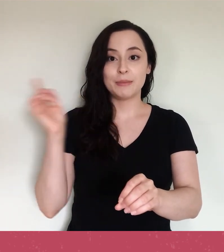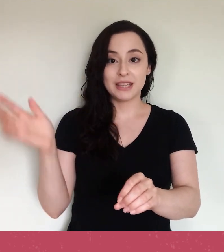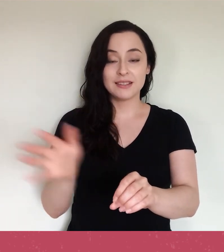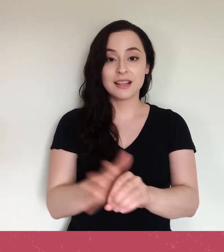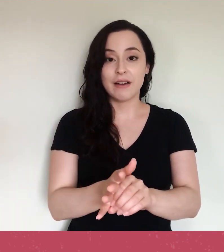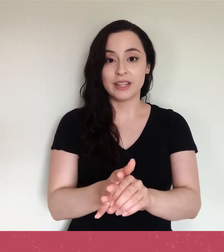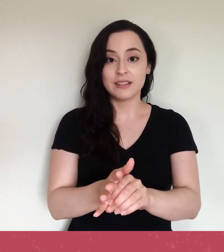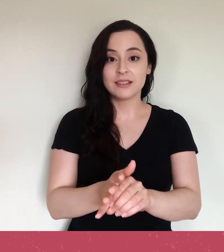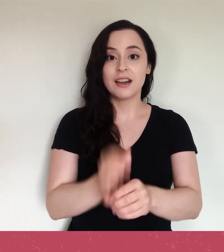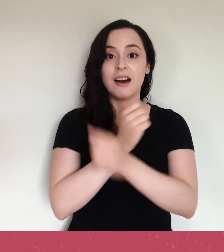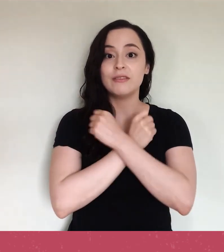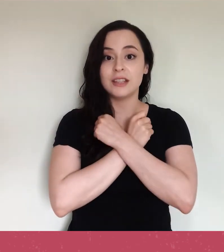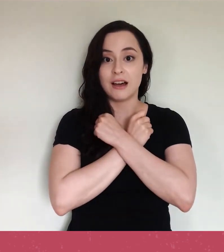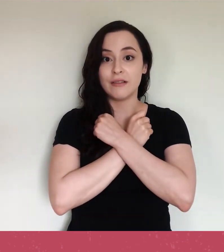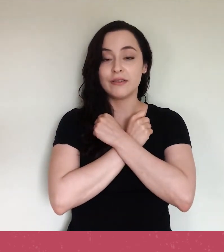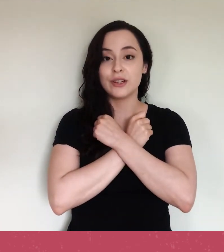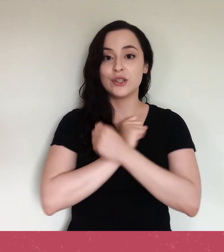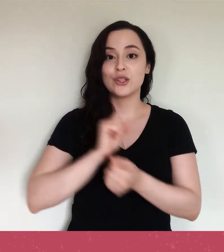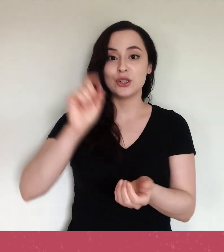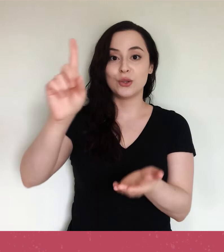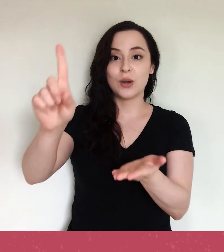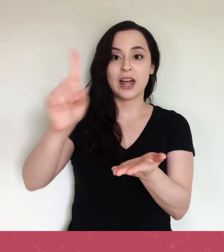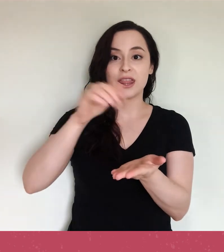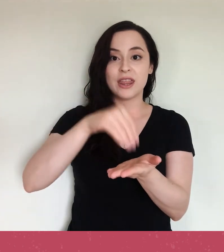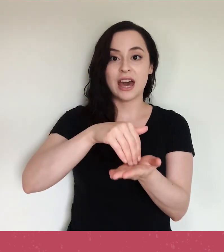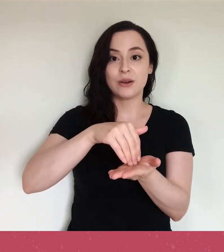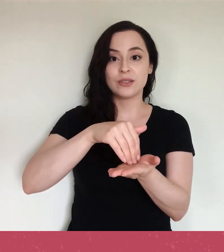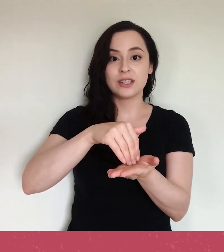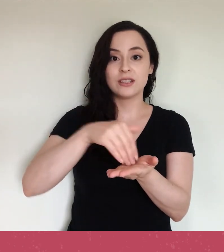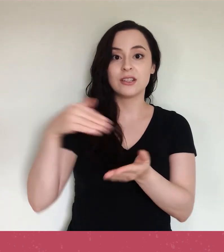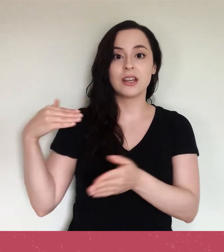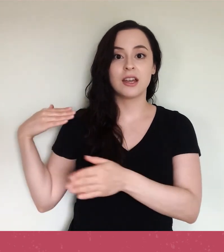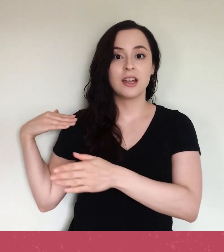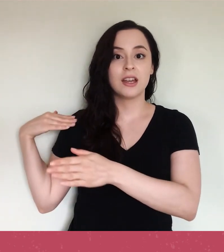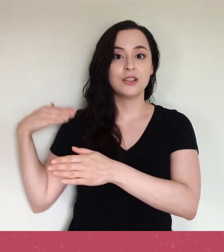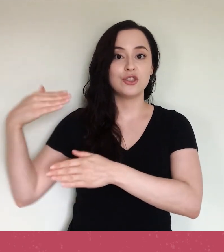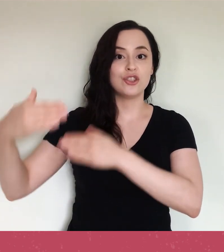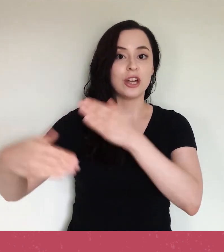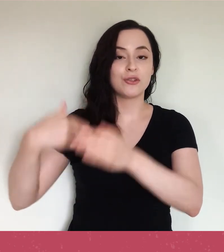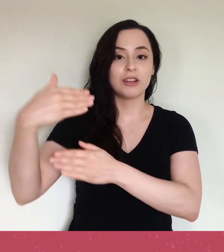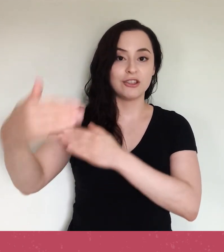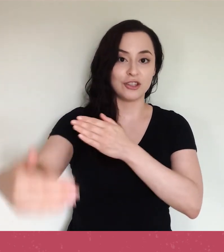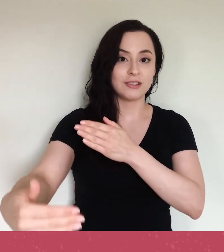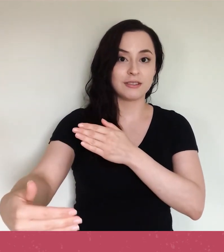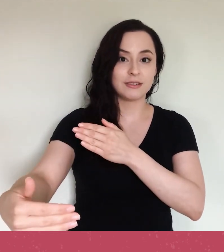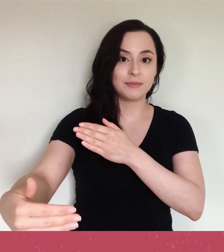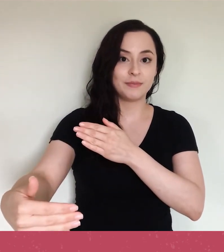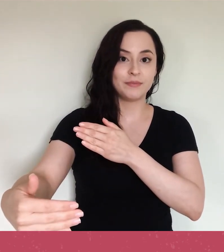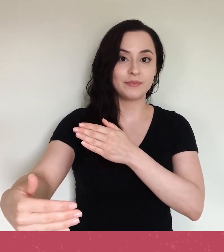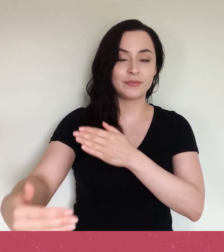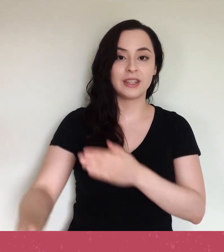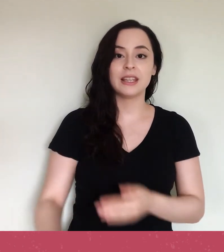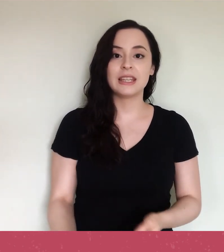Keeping his covenant of love to a thousand generations.